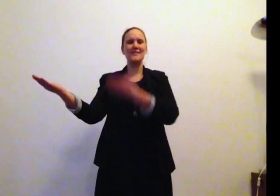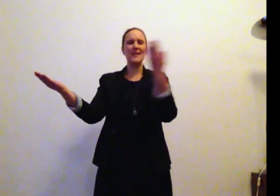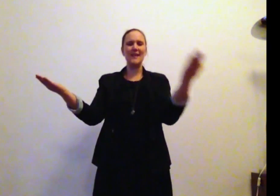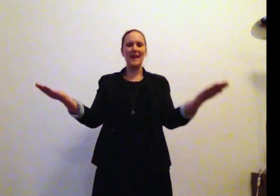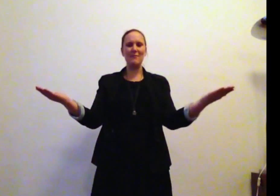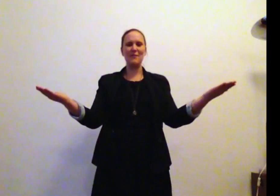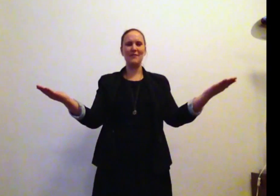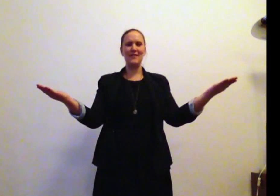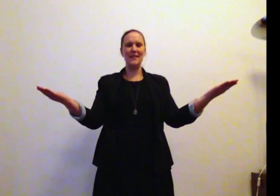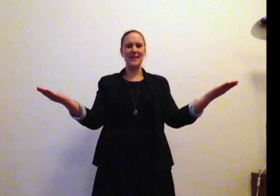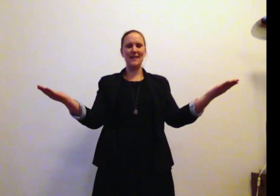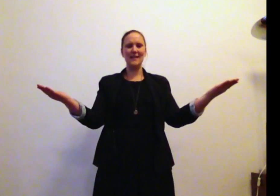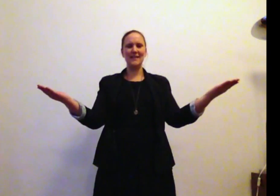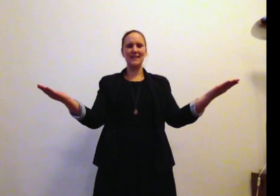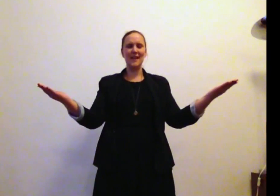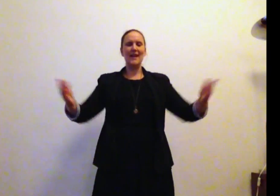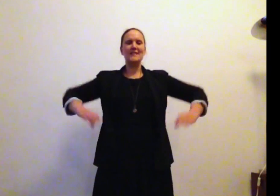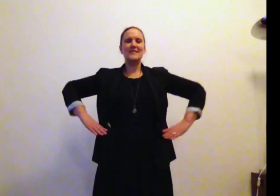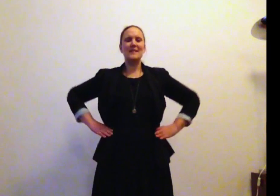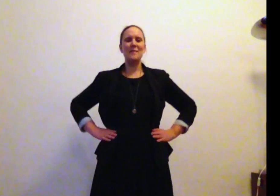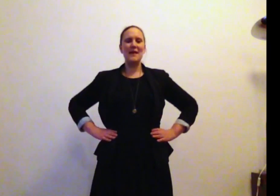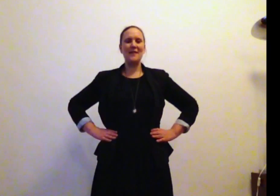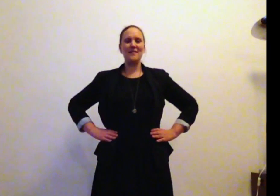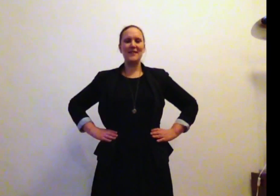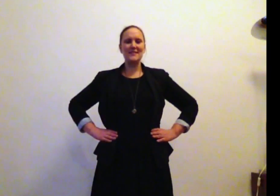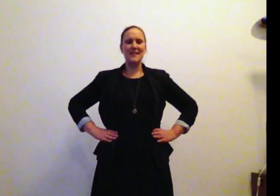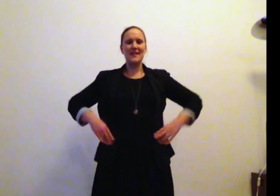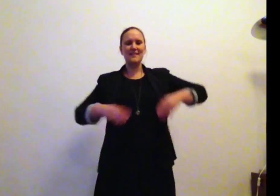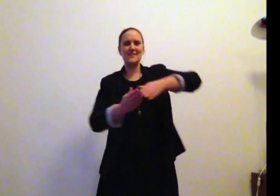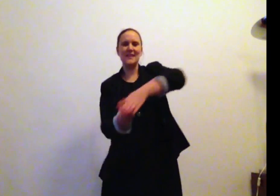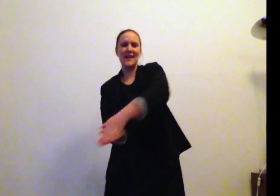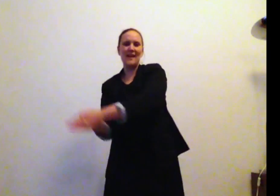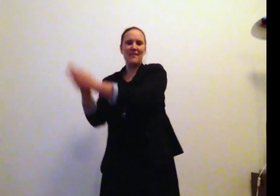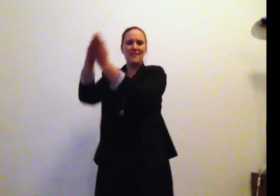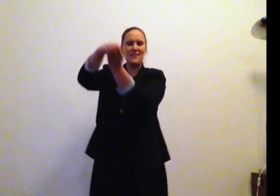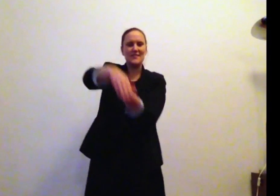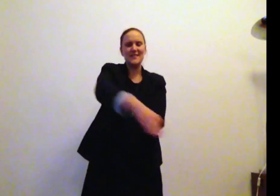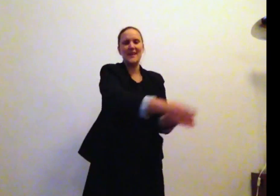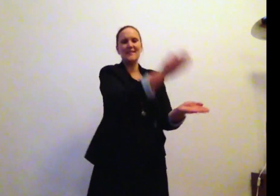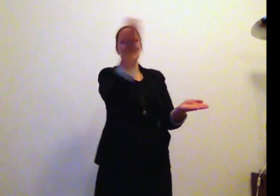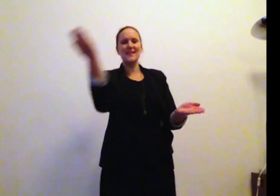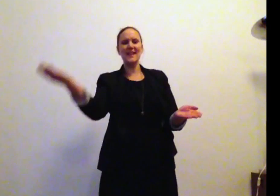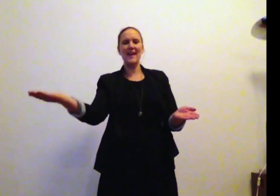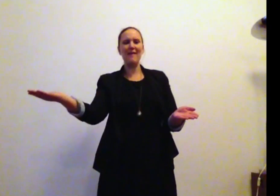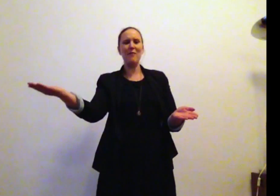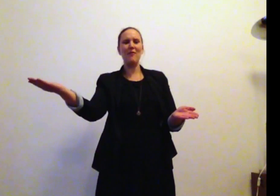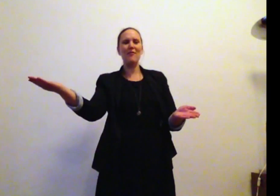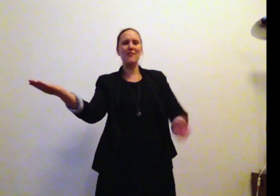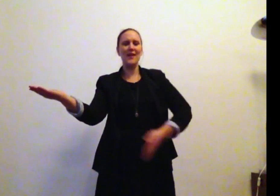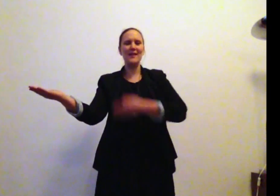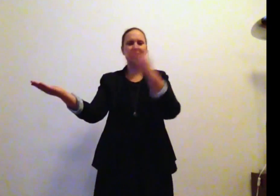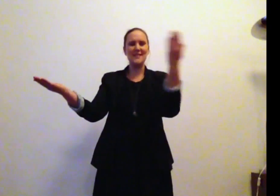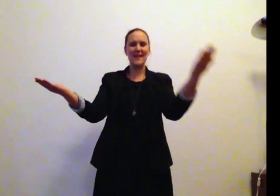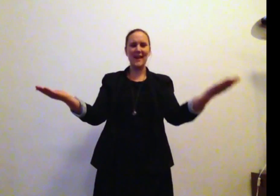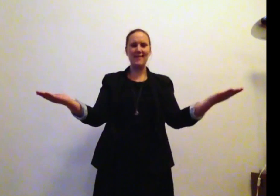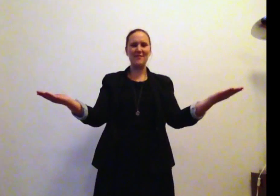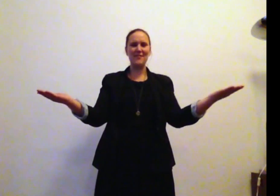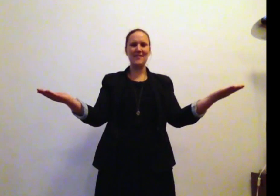Sing Aberro Lynn Sing man of kin's sale, sing herring for sale Sing Aberro Vane, Sing Aberro